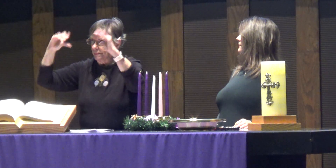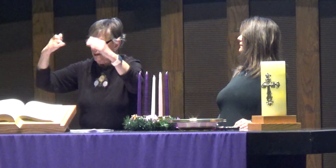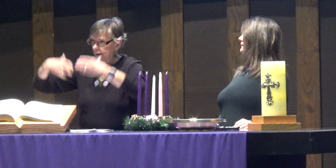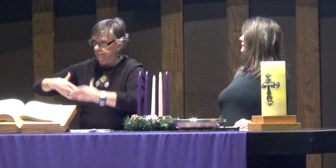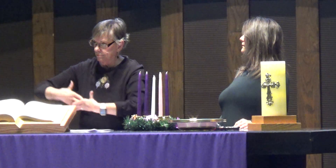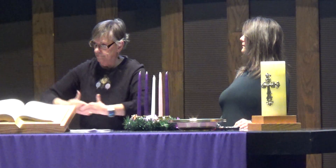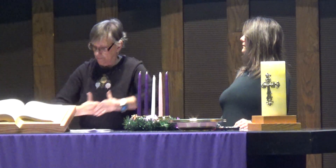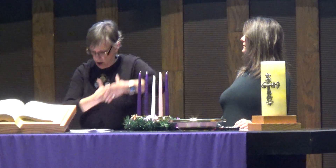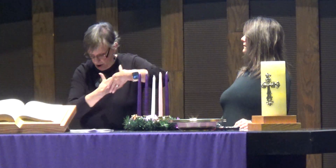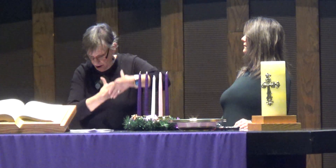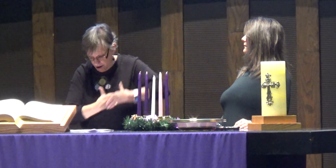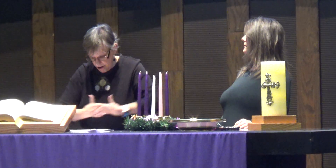was expecting a child.